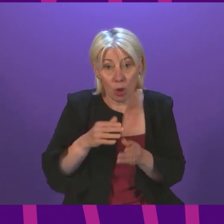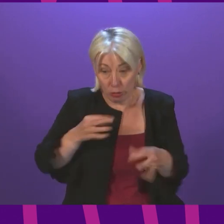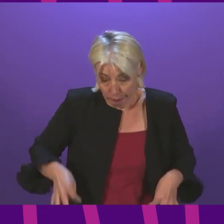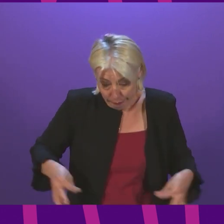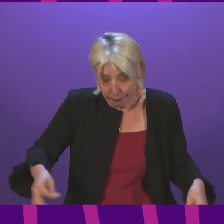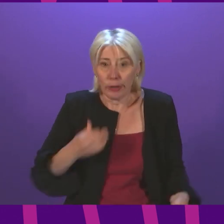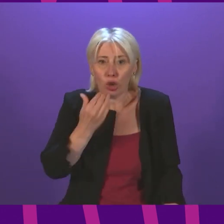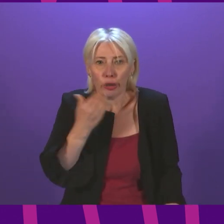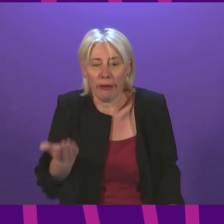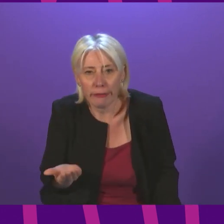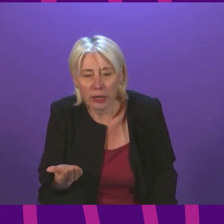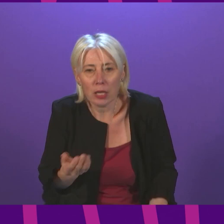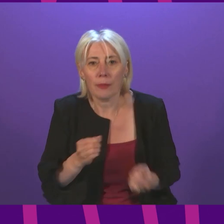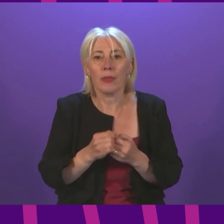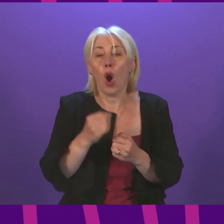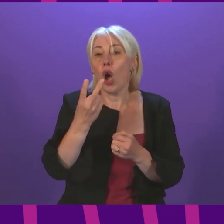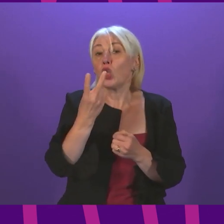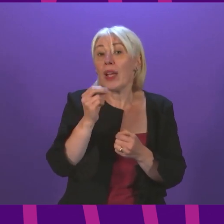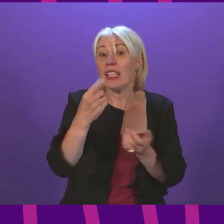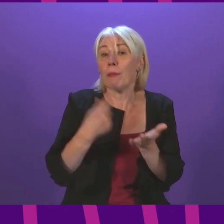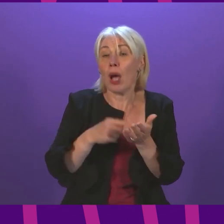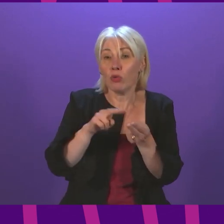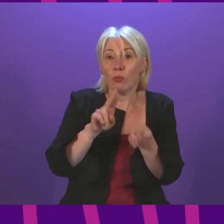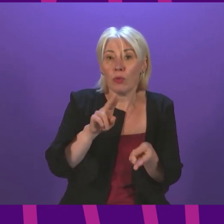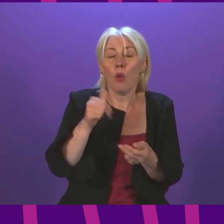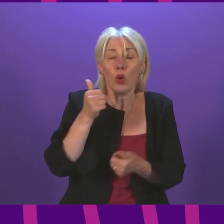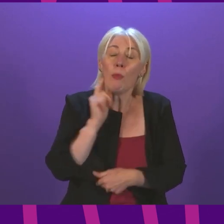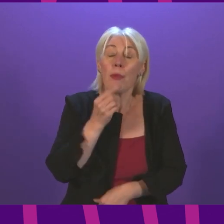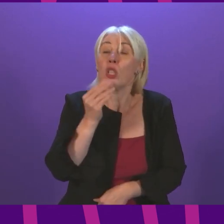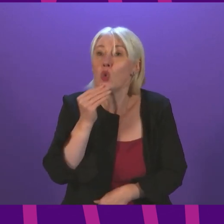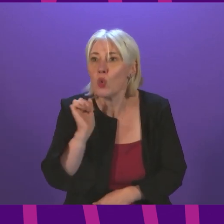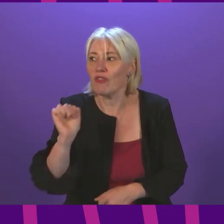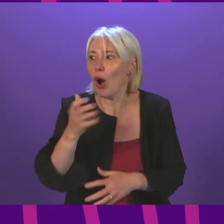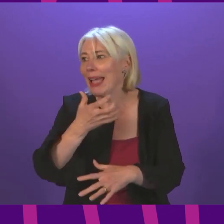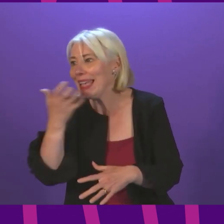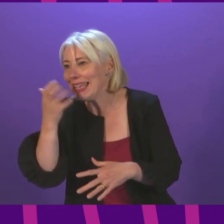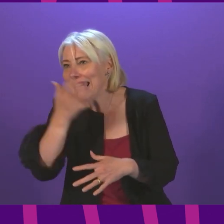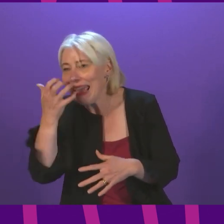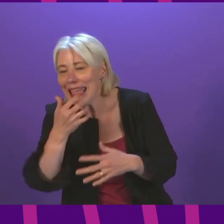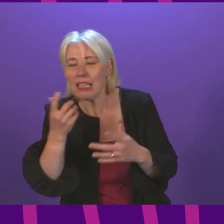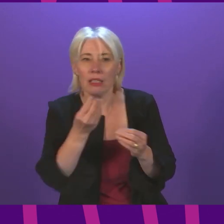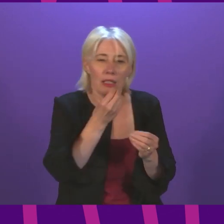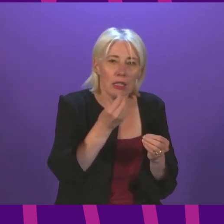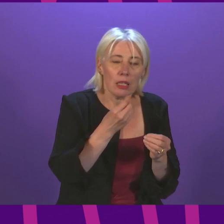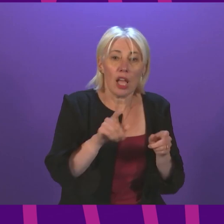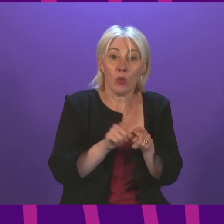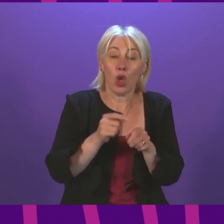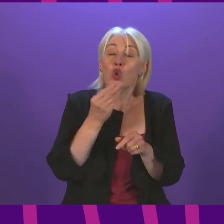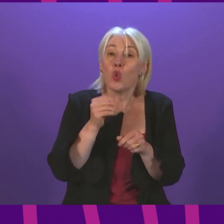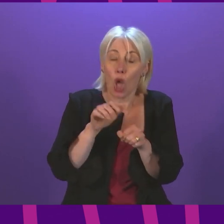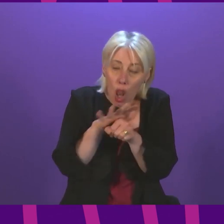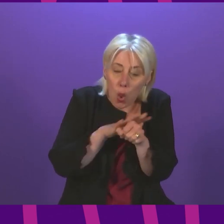We know that the additional £20 a week has been used for essentials like these. We also know that people use it in their local economy.